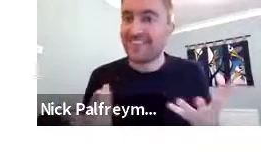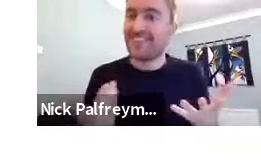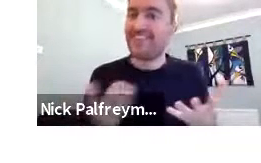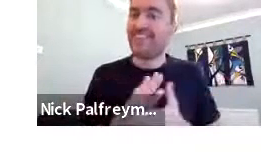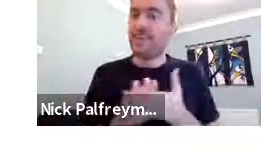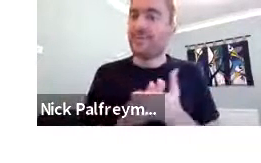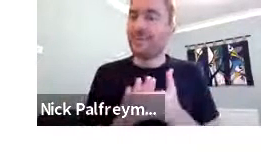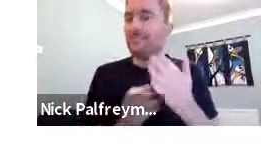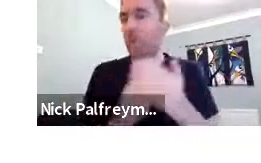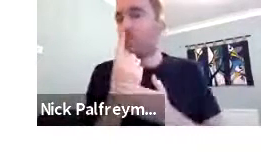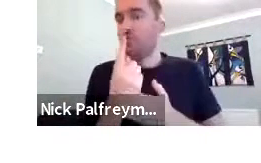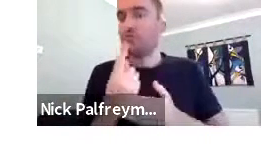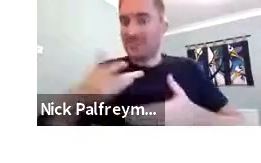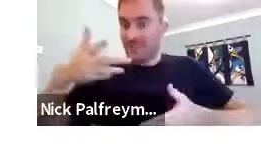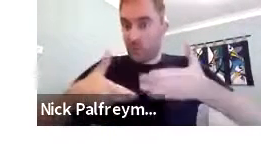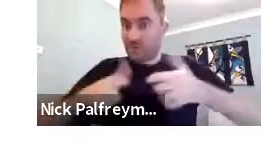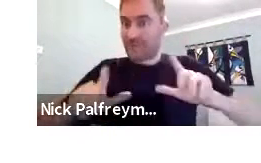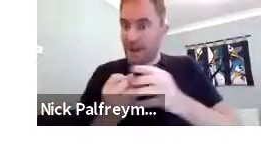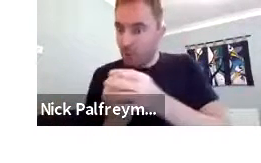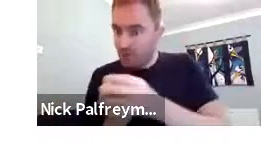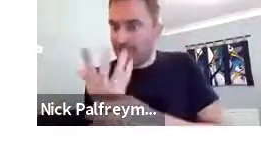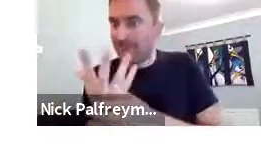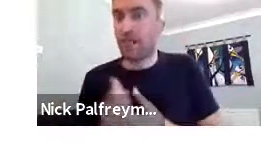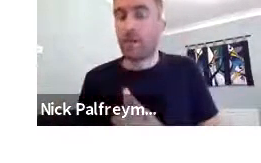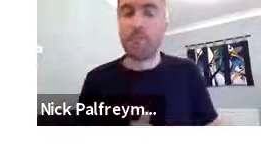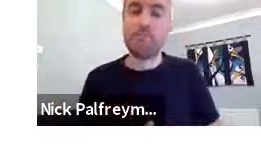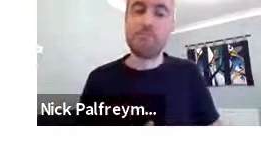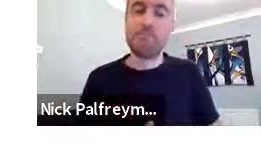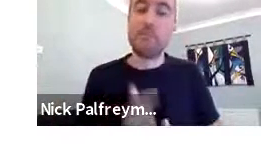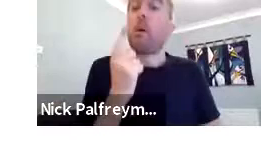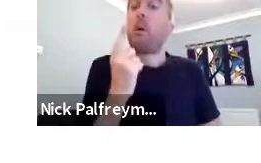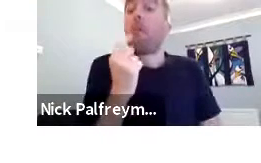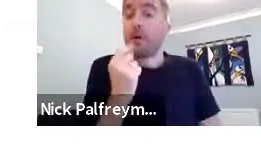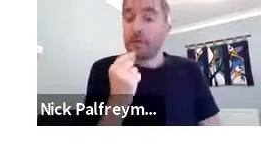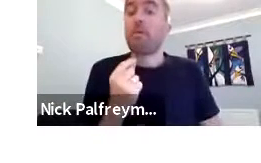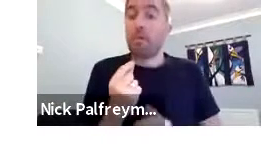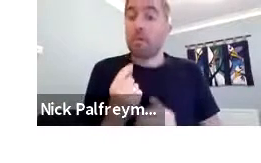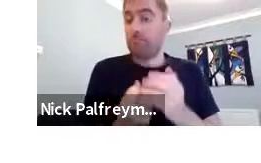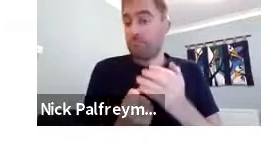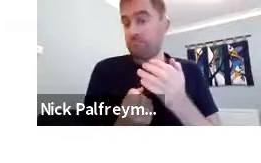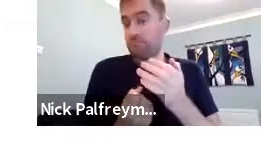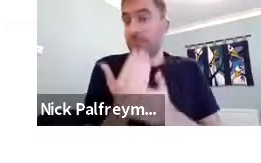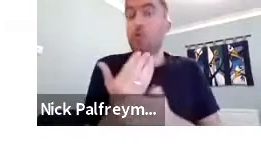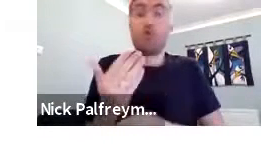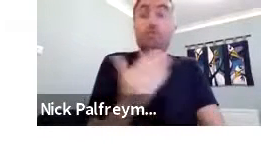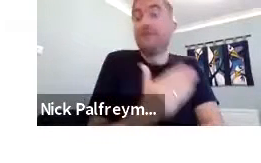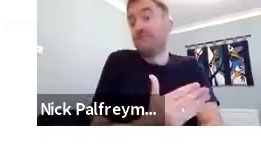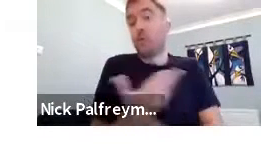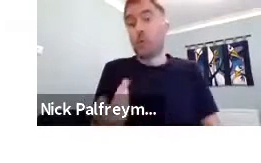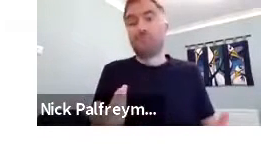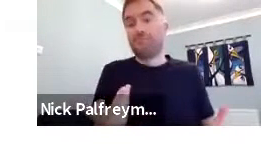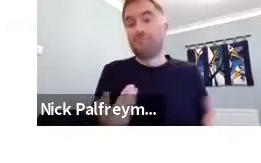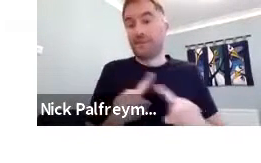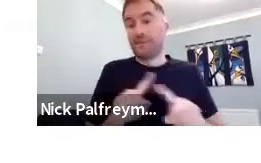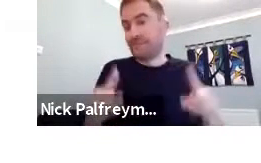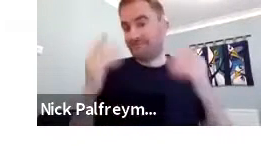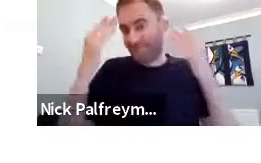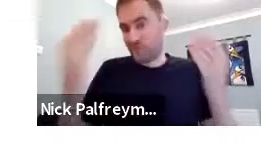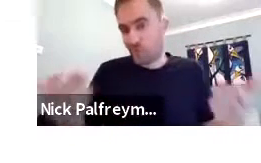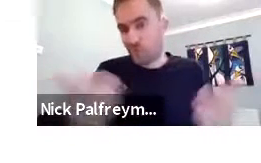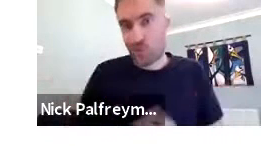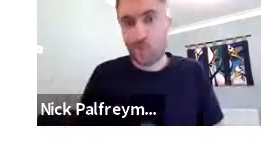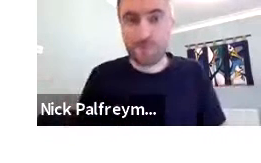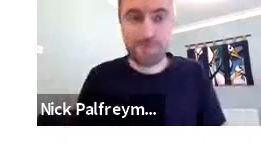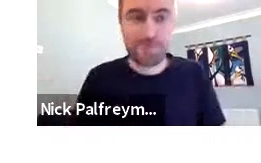you know, in dormitories or in other non-formal settings, sign language was developing. And it's